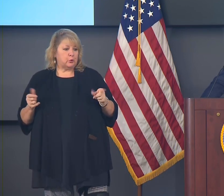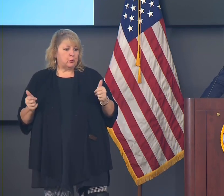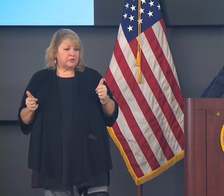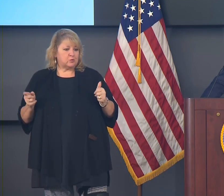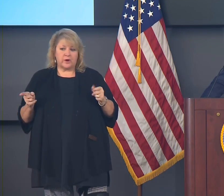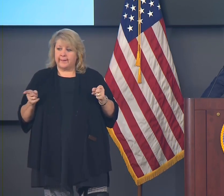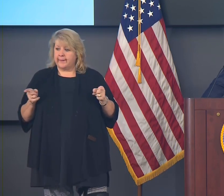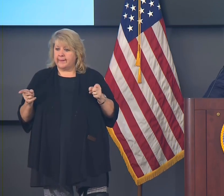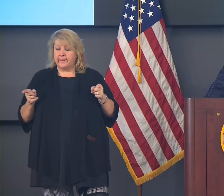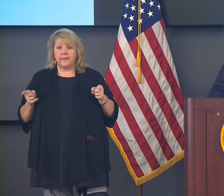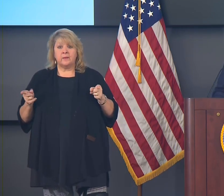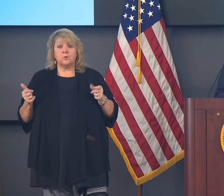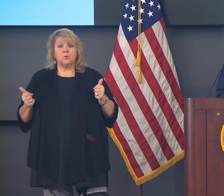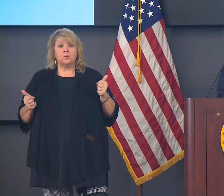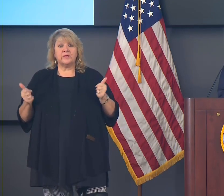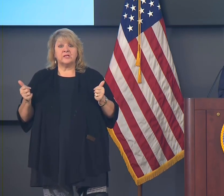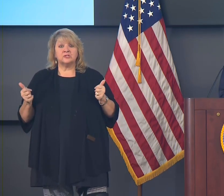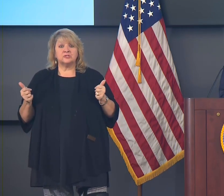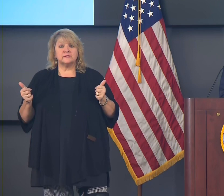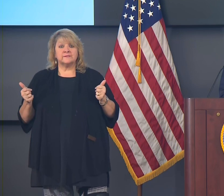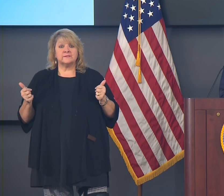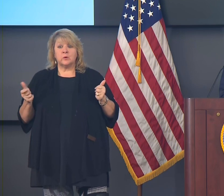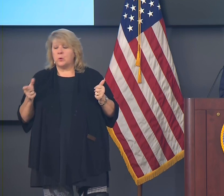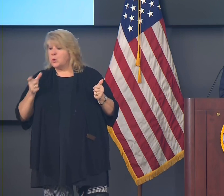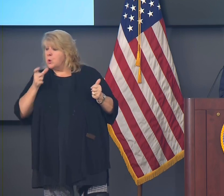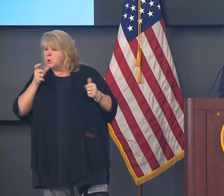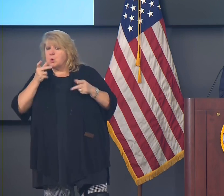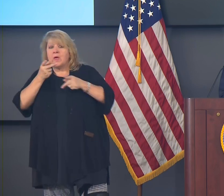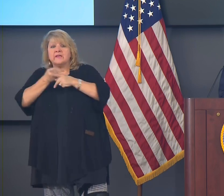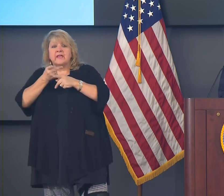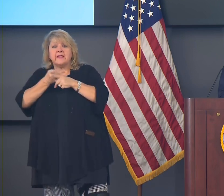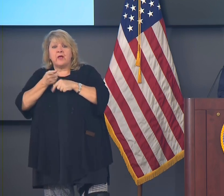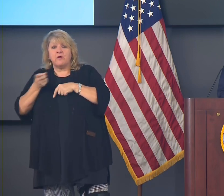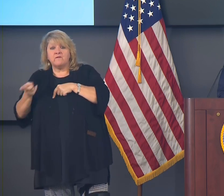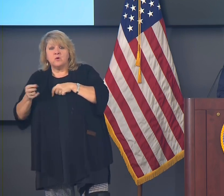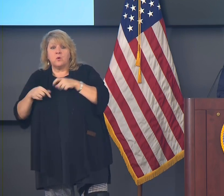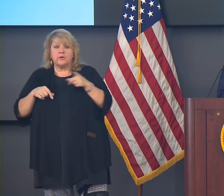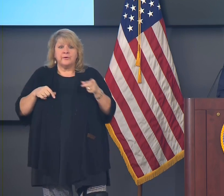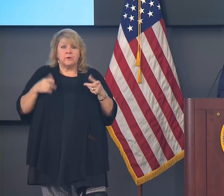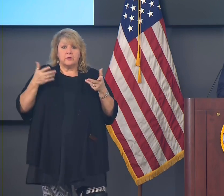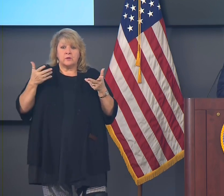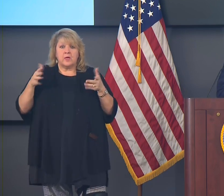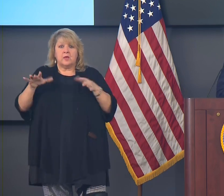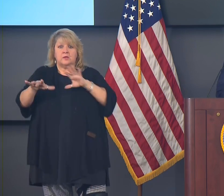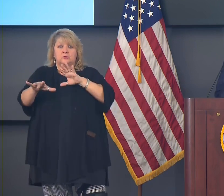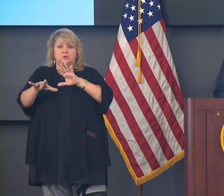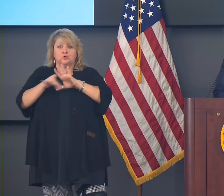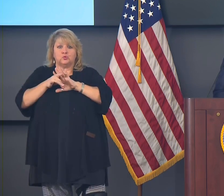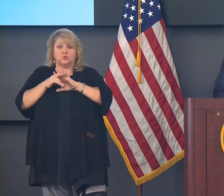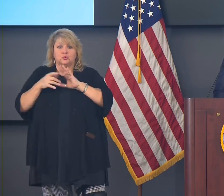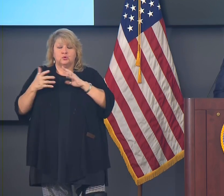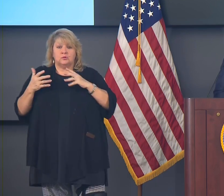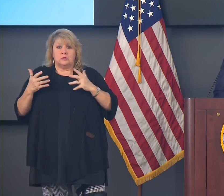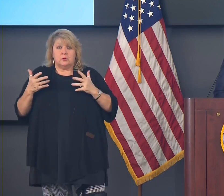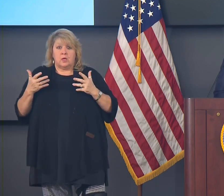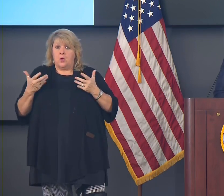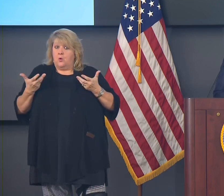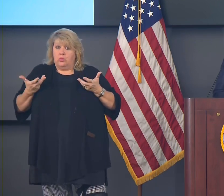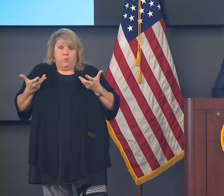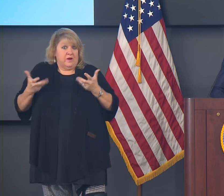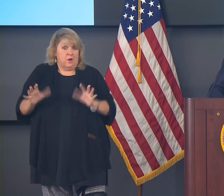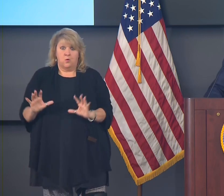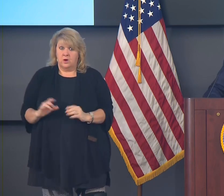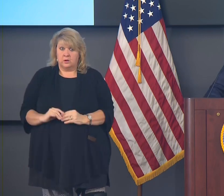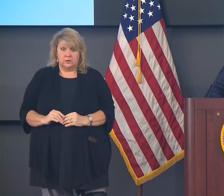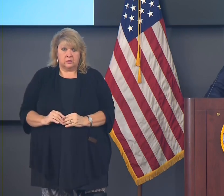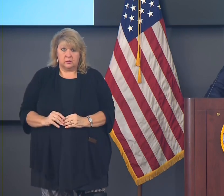indeed. And fortunately, we've been able to avoid crisis standards of care in our previous ways because we worked together to flatten the curve.